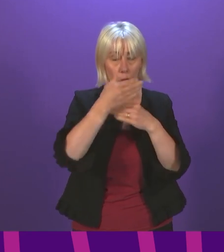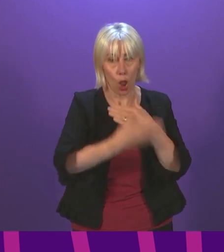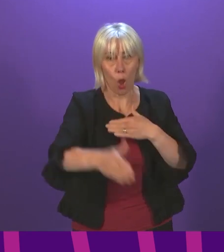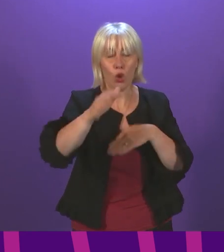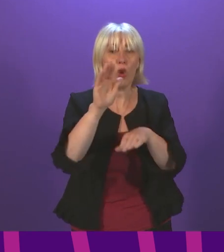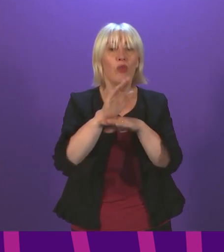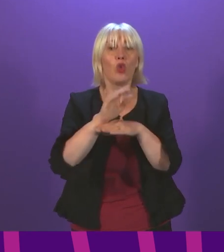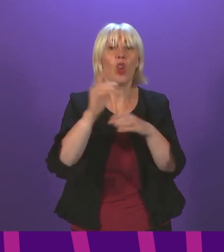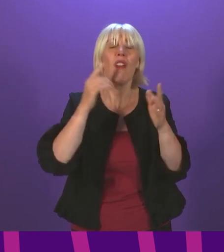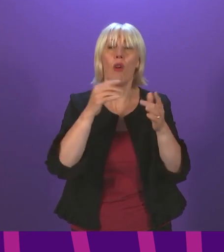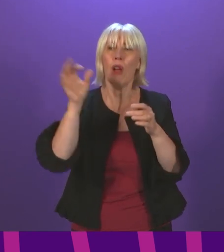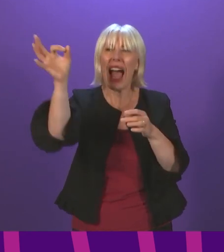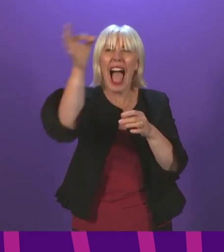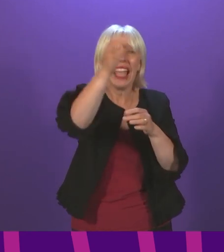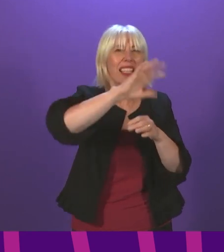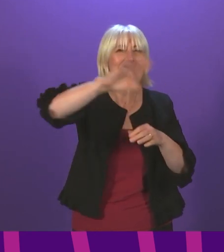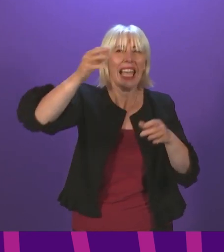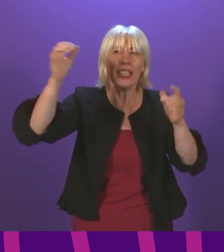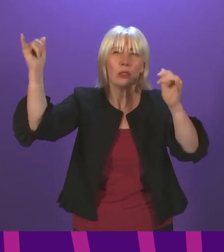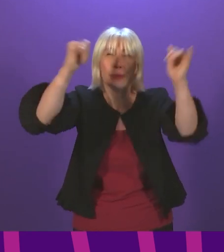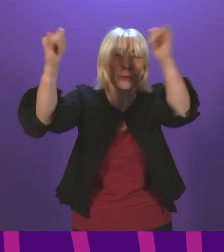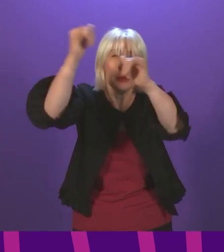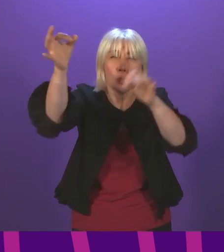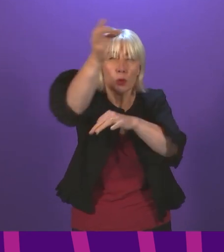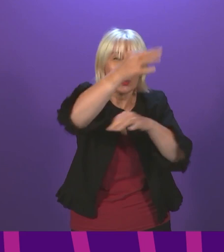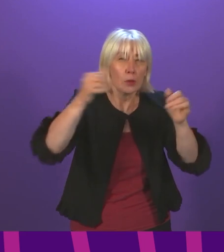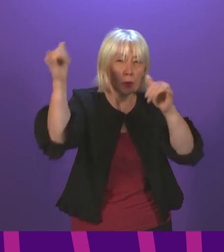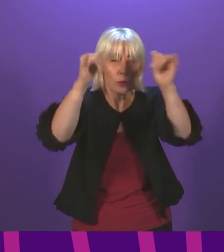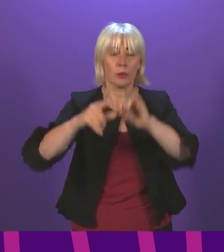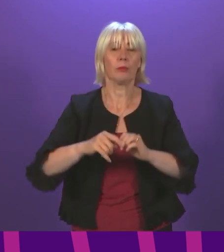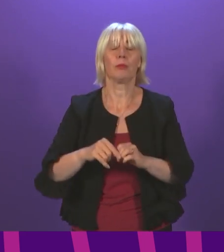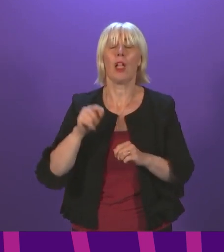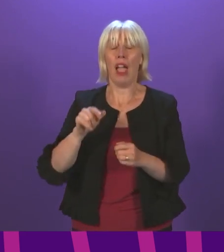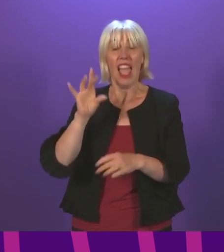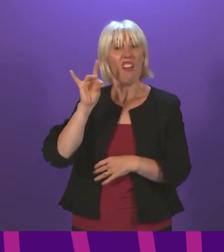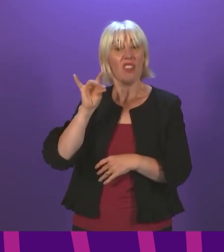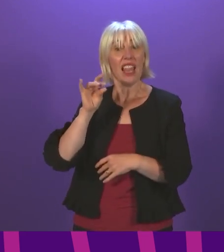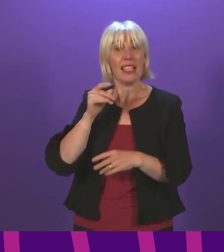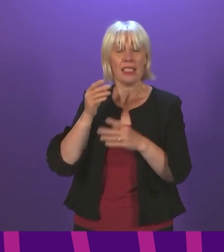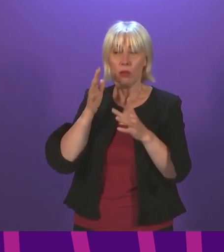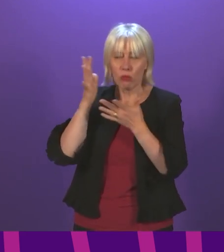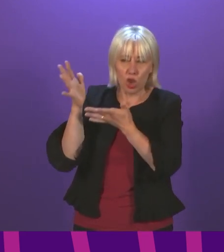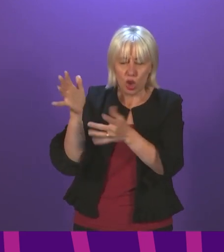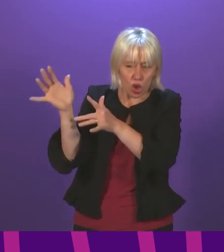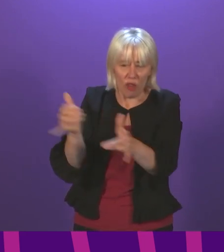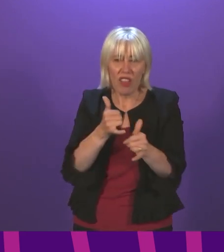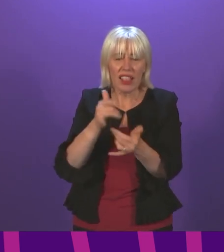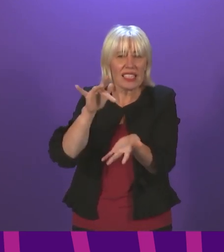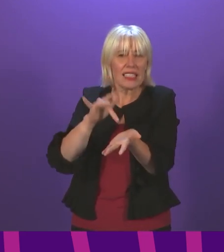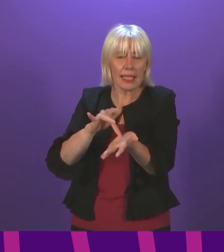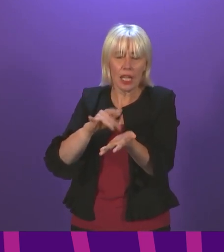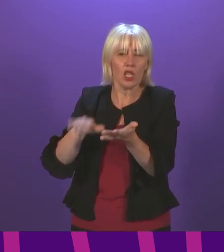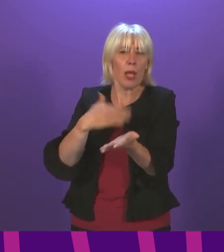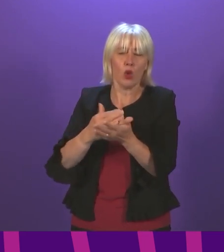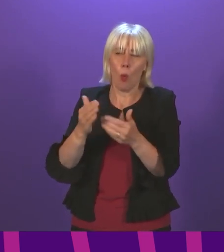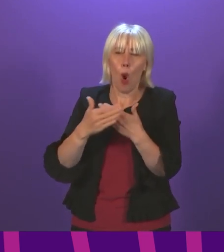Highlands and Islands. The objective of the Central Surveillance Centre in Inverness is to ensure safer, more sustainable and more reliable